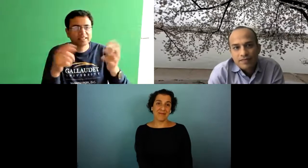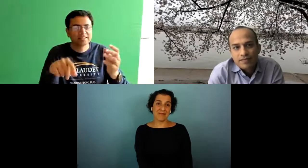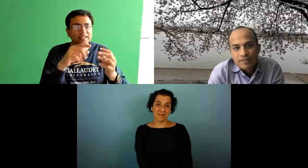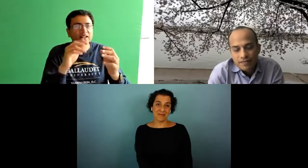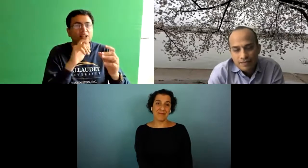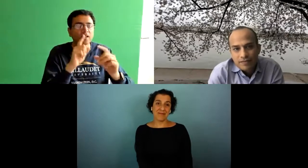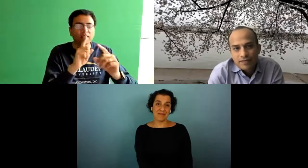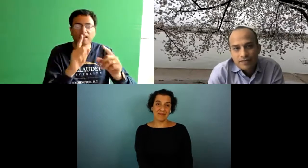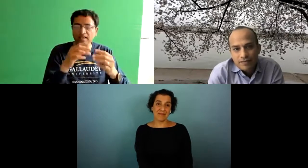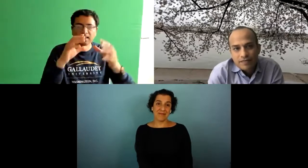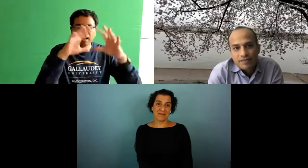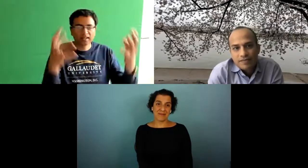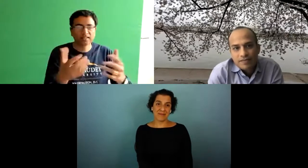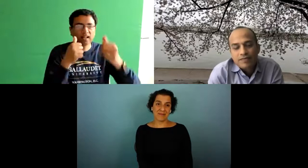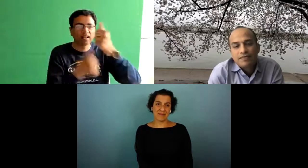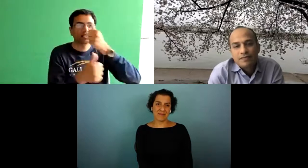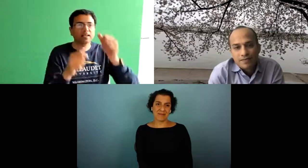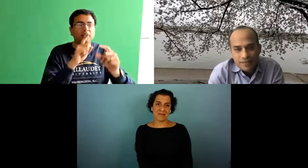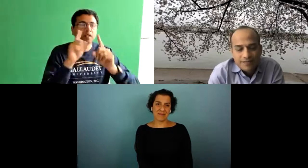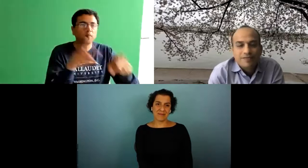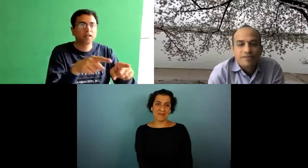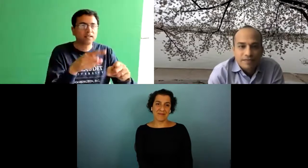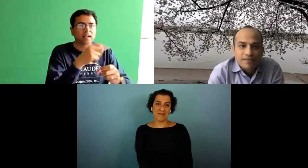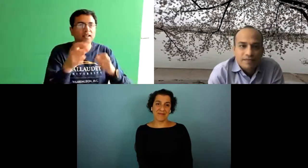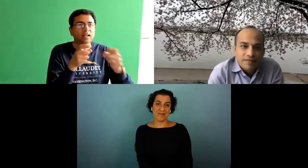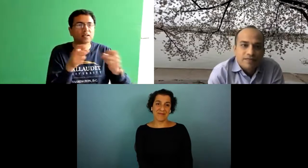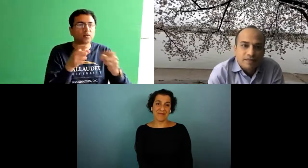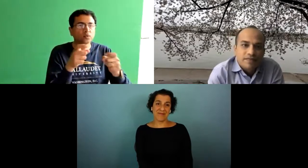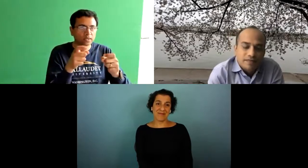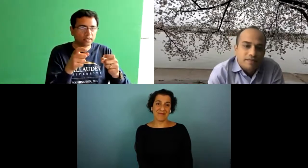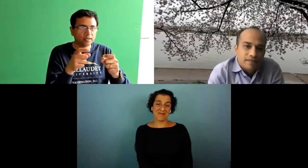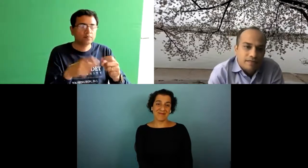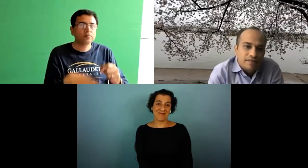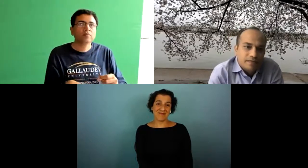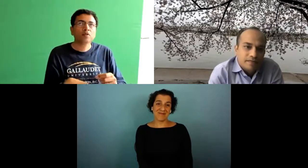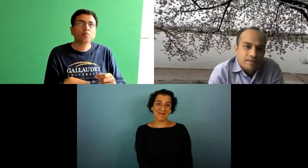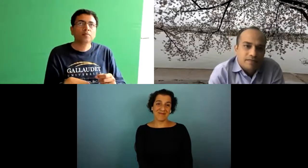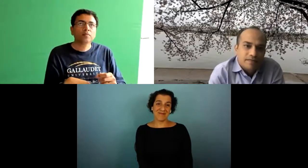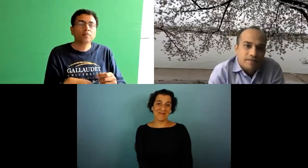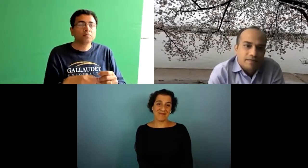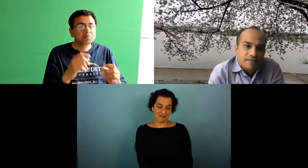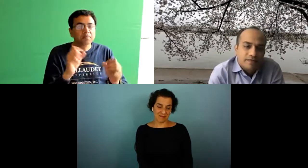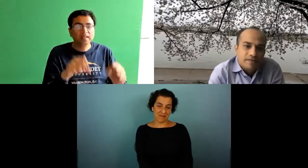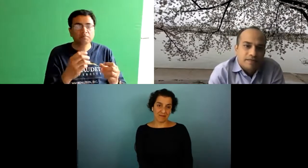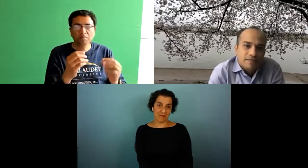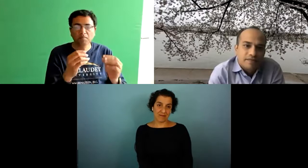usage um more commonplace sorts of things under the umbrella of command and control